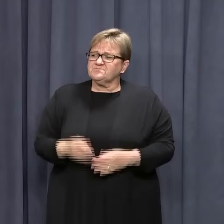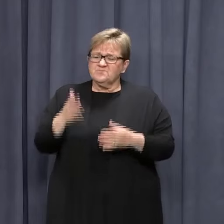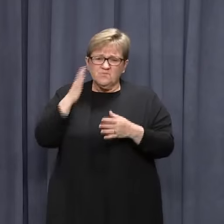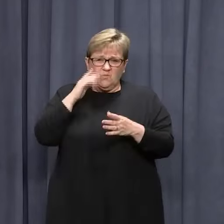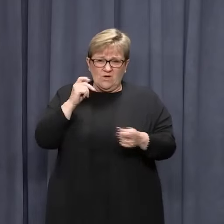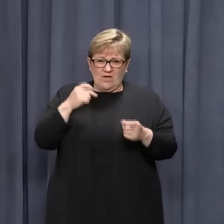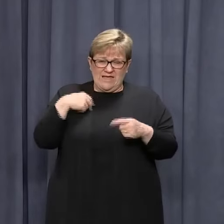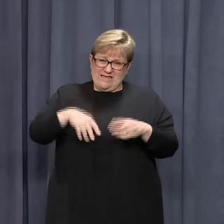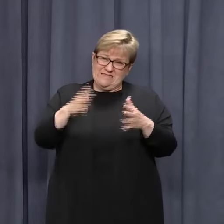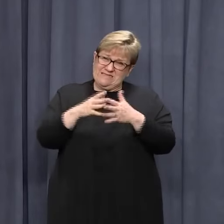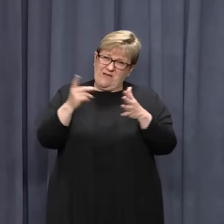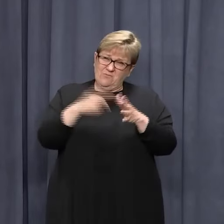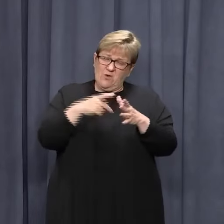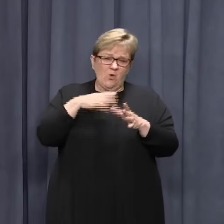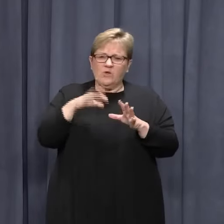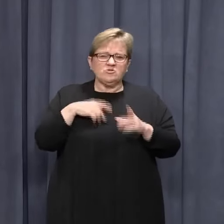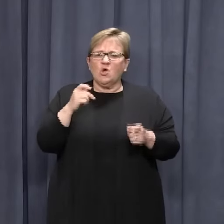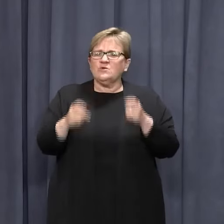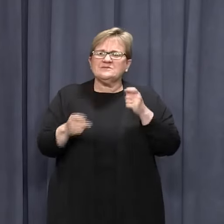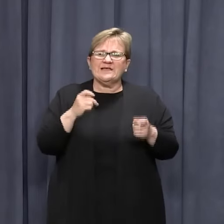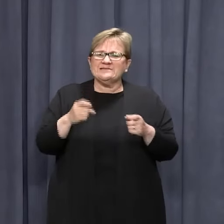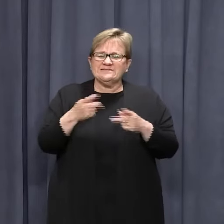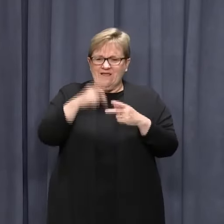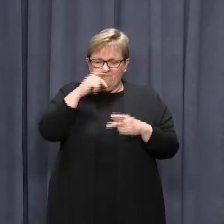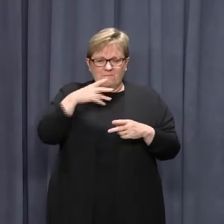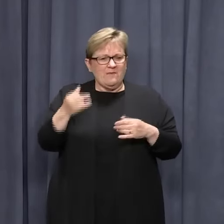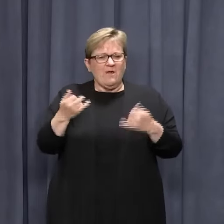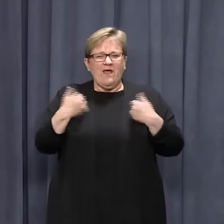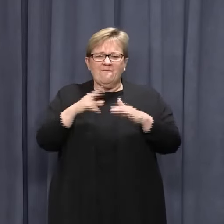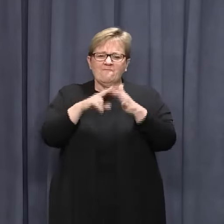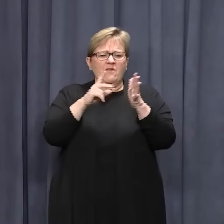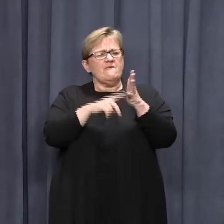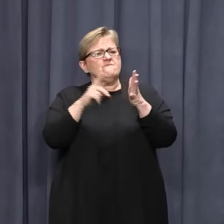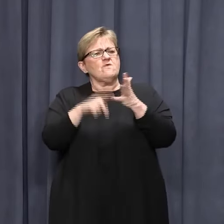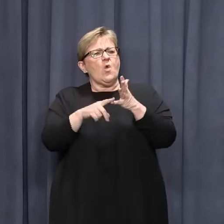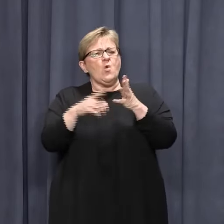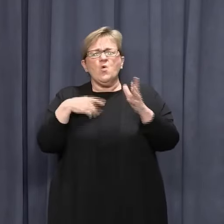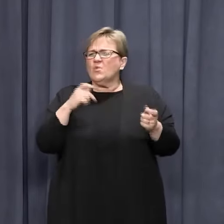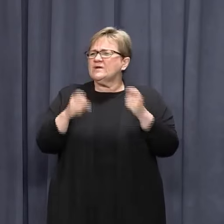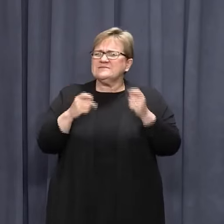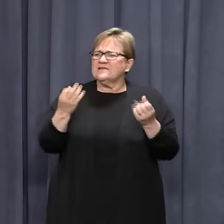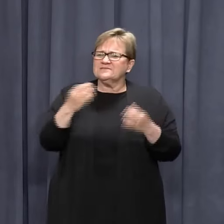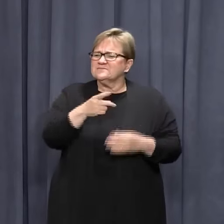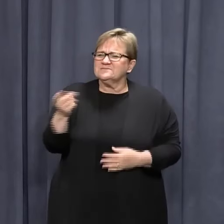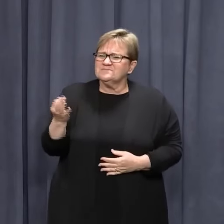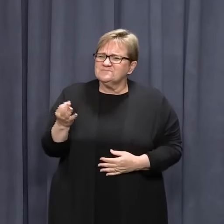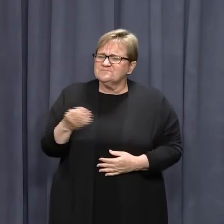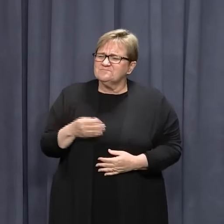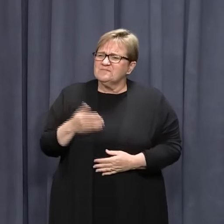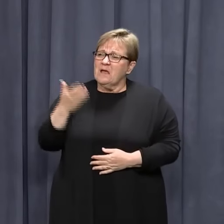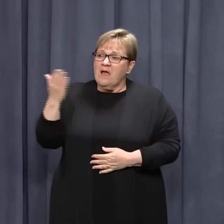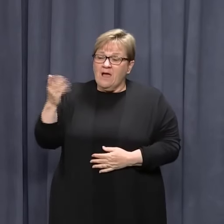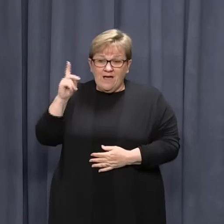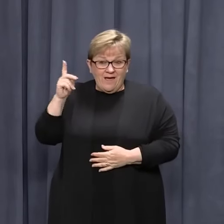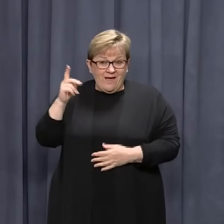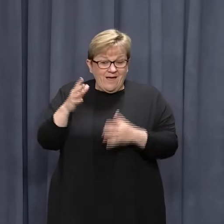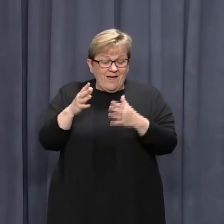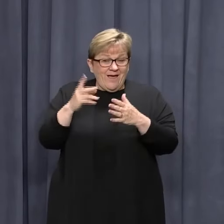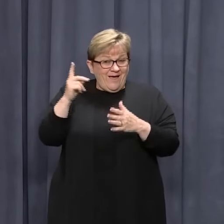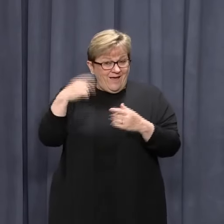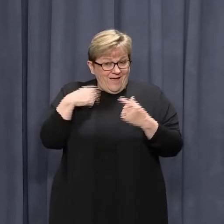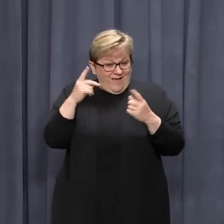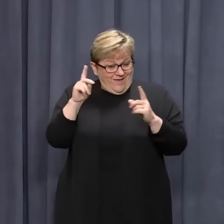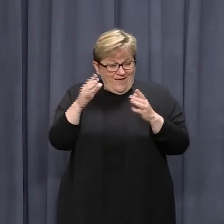testing, we don't do testing here for people who are accepting COVID-like symptoms or COVID-like symptoms. Now that the border's coming